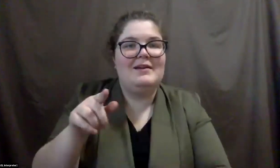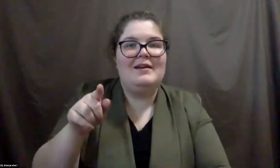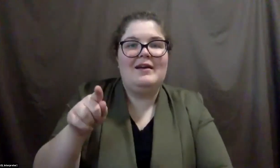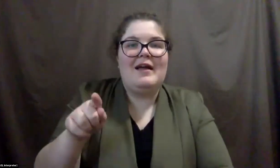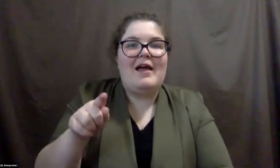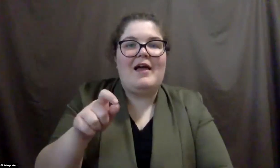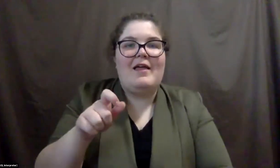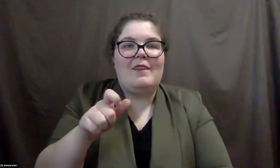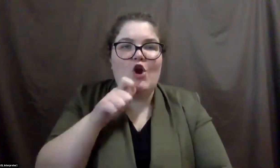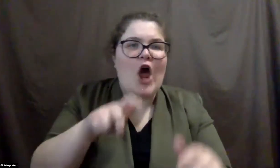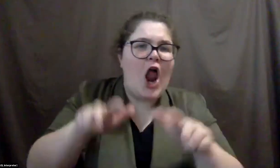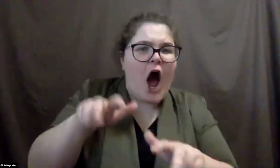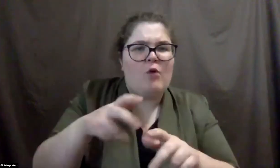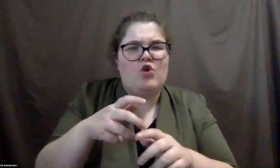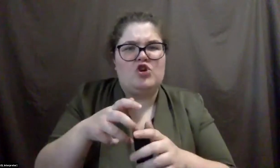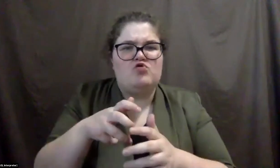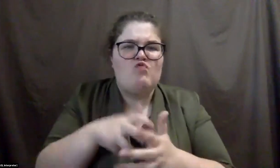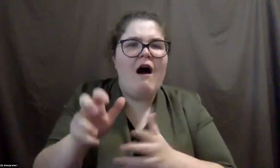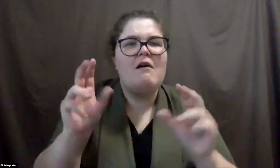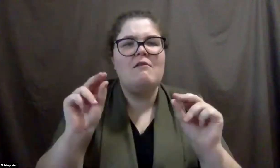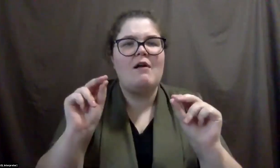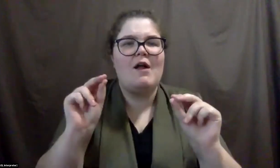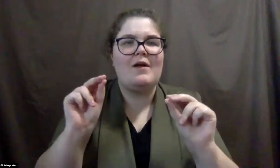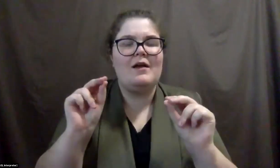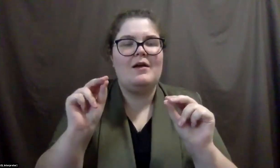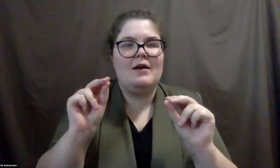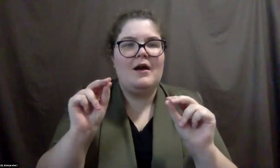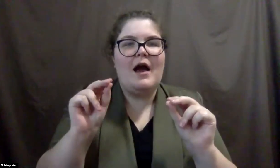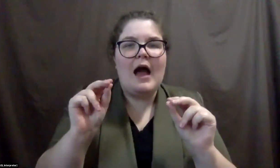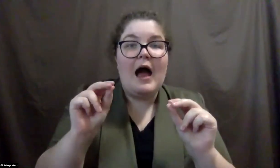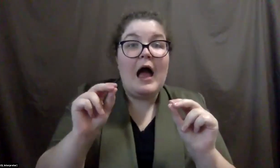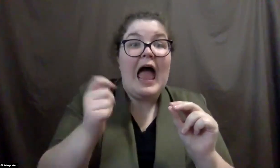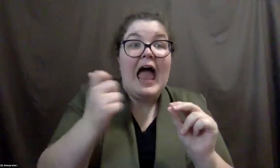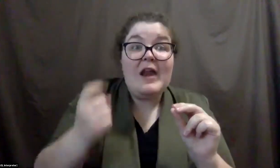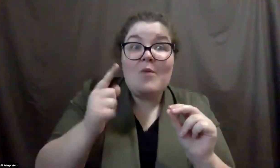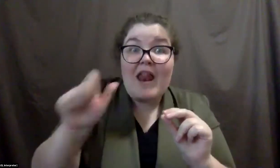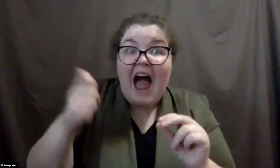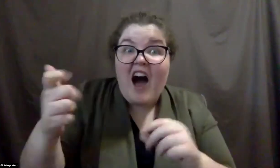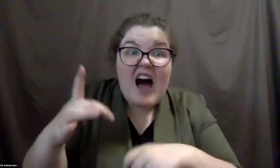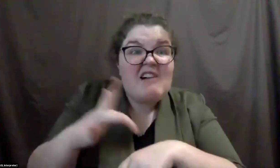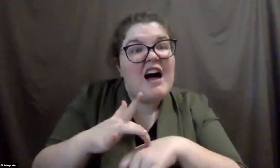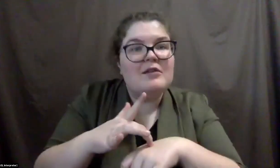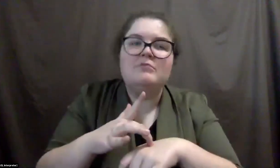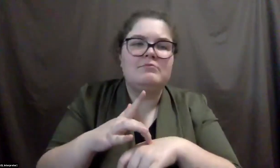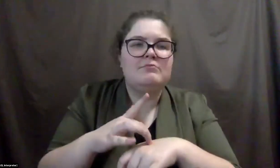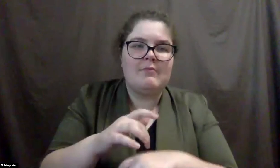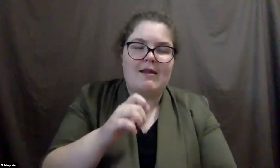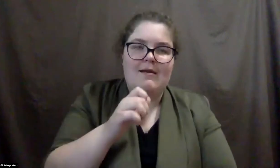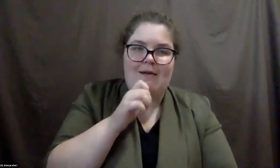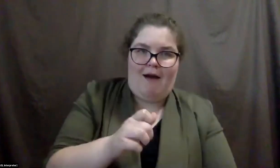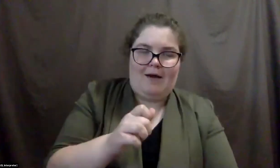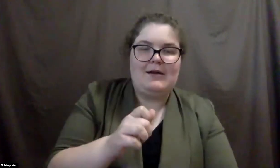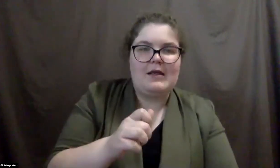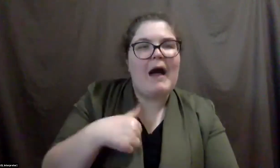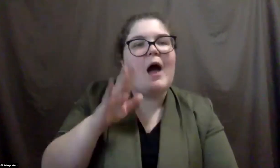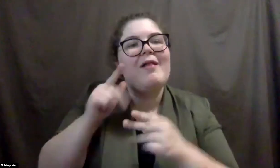clumsy and awkward and rough with things. So it's something that I might not ever let anybody else ever touch. I would probably let a